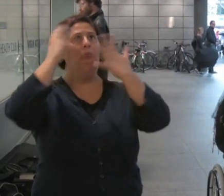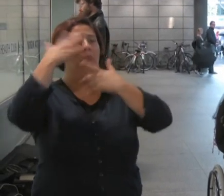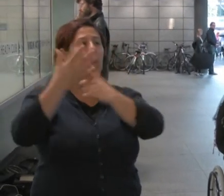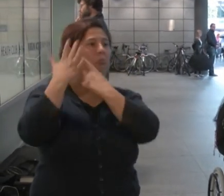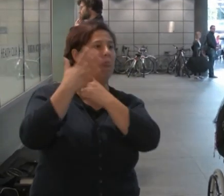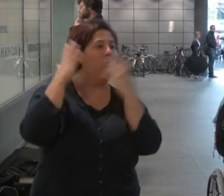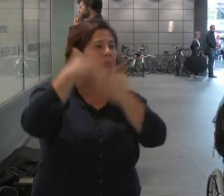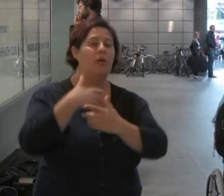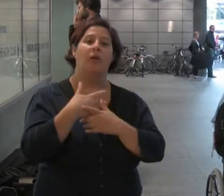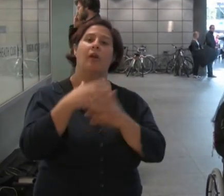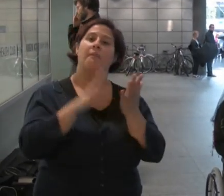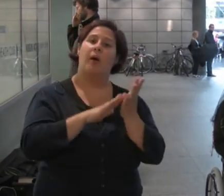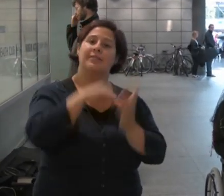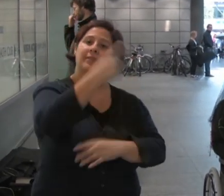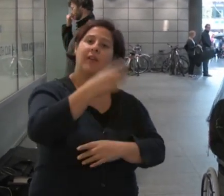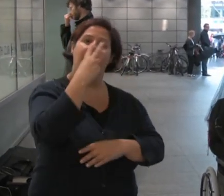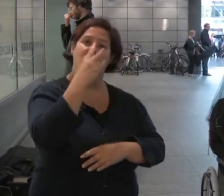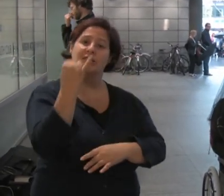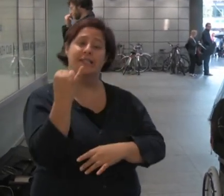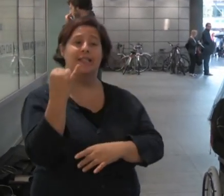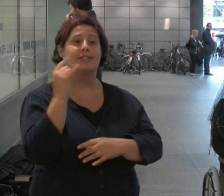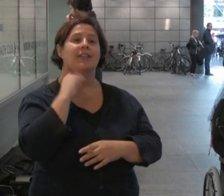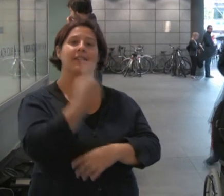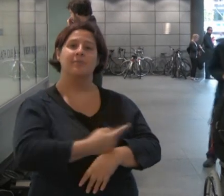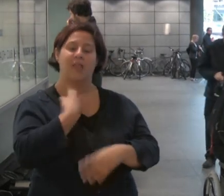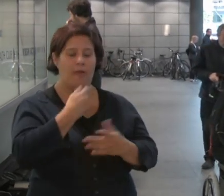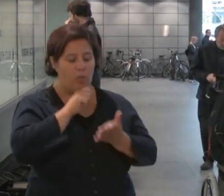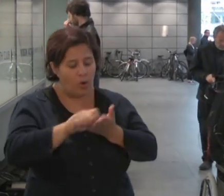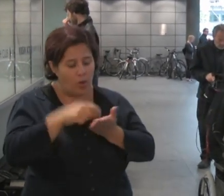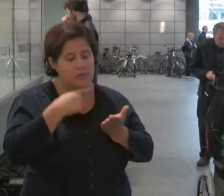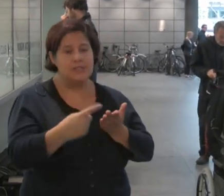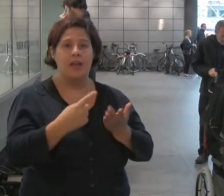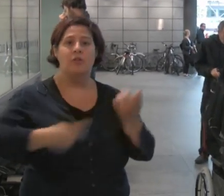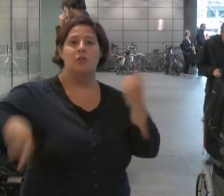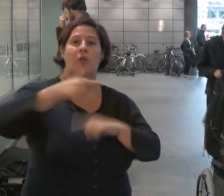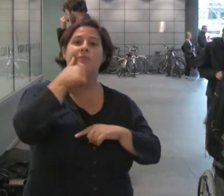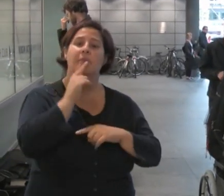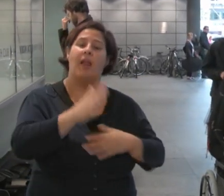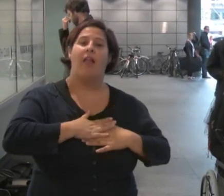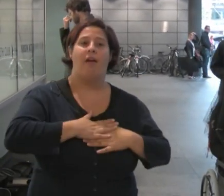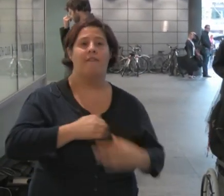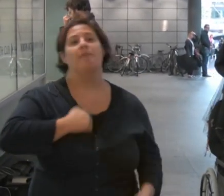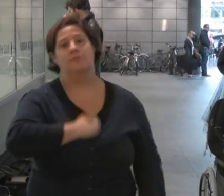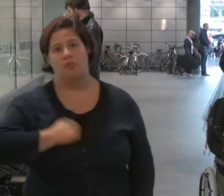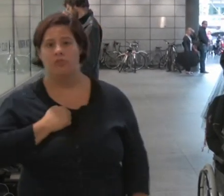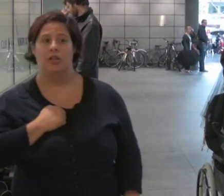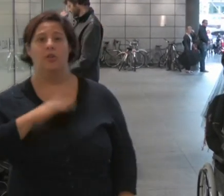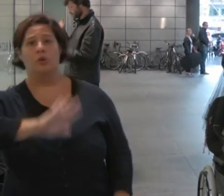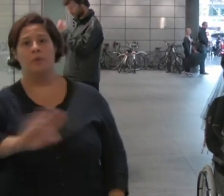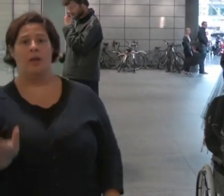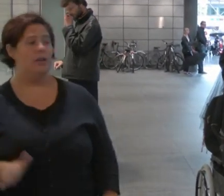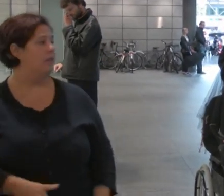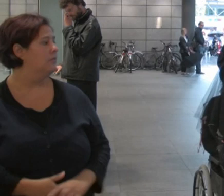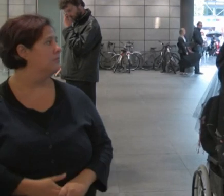Martin, who was only 36, committed suicide, leaving an oath saying, to those I run, I'm sorry. Goodbye.